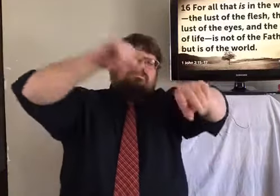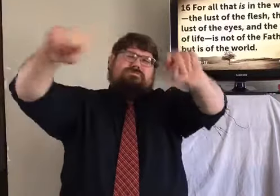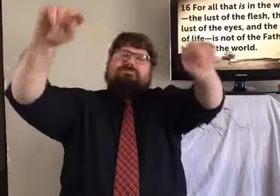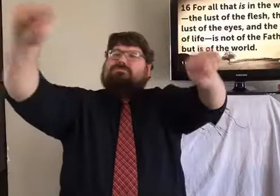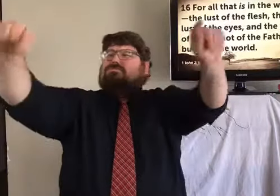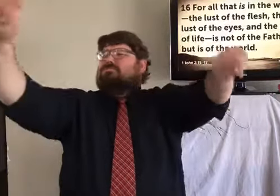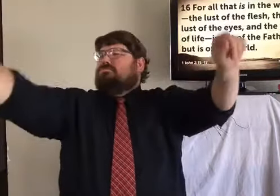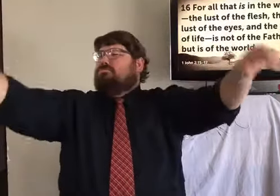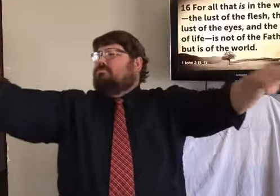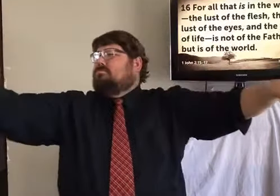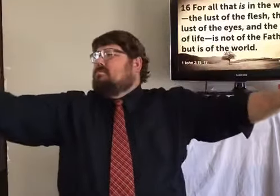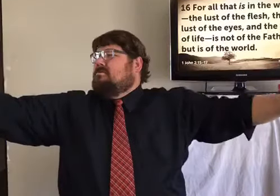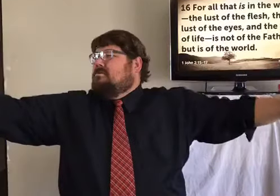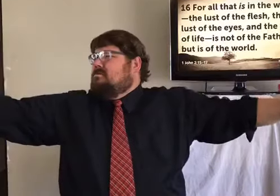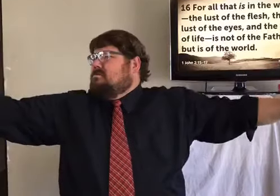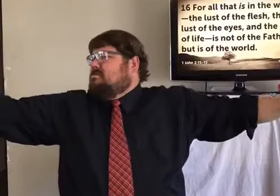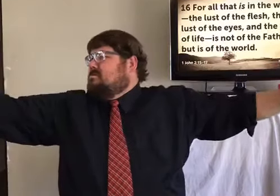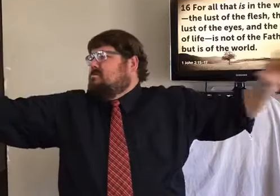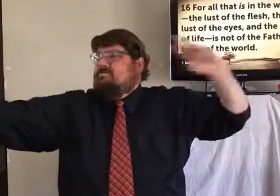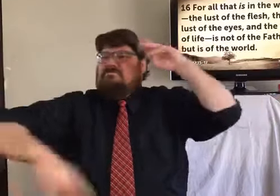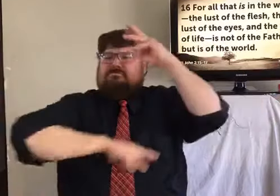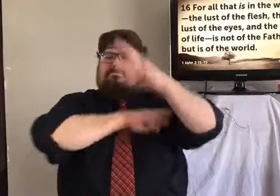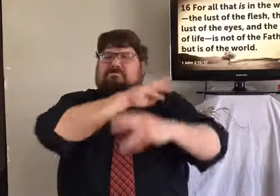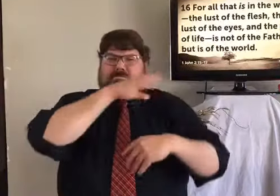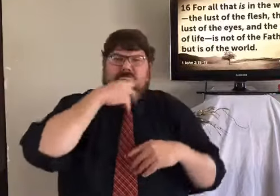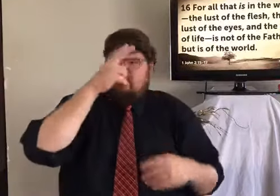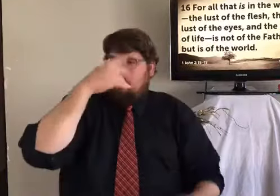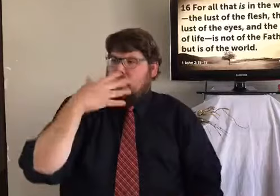him the kingdoms of the world. And he said, Jesus.